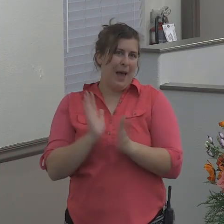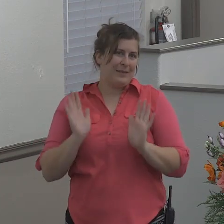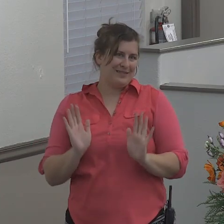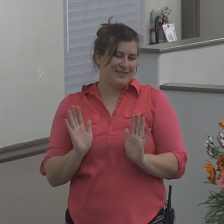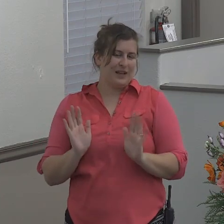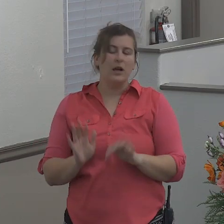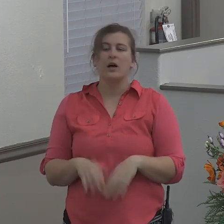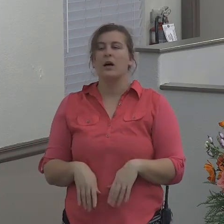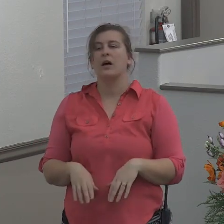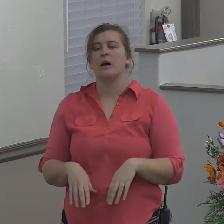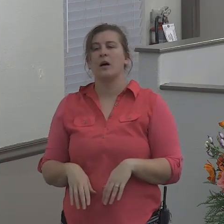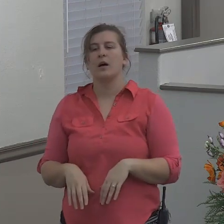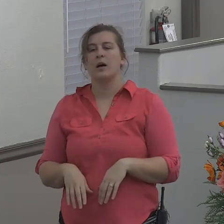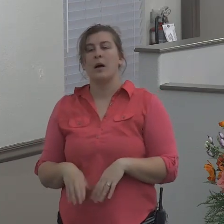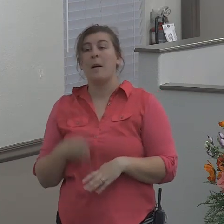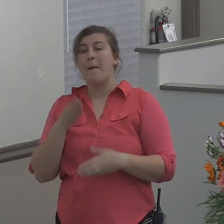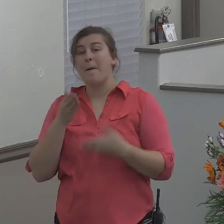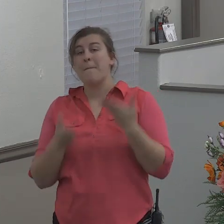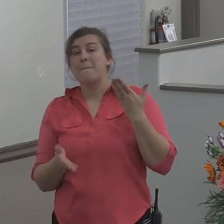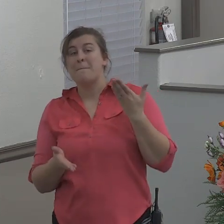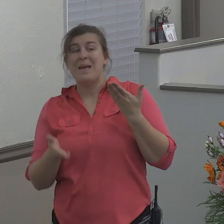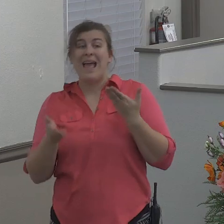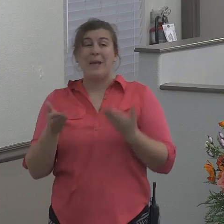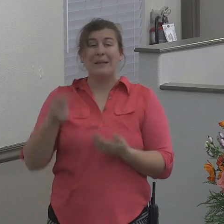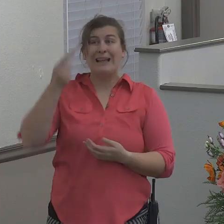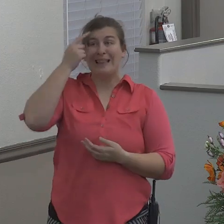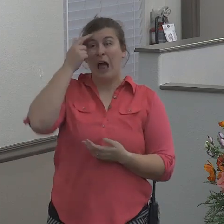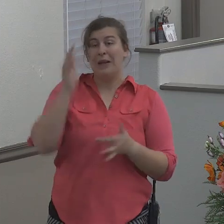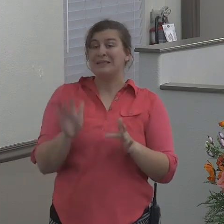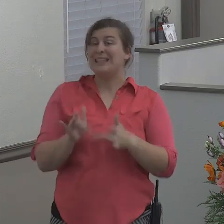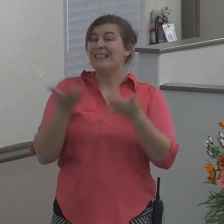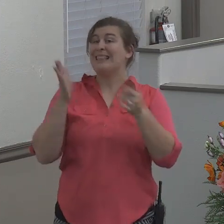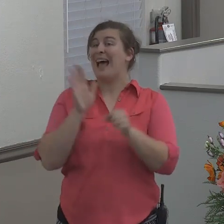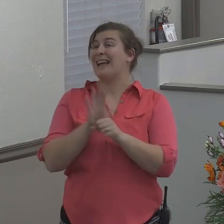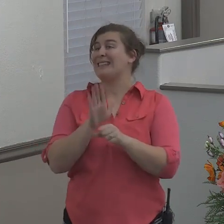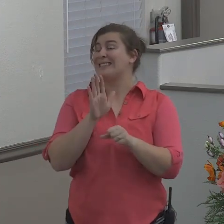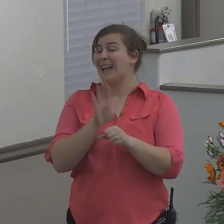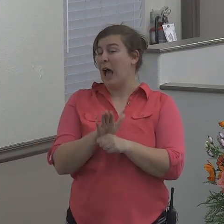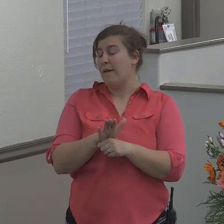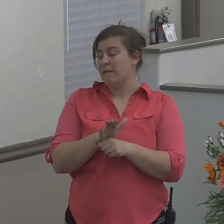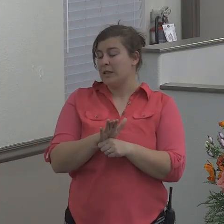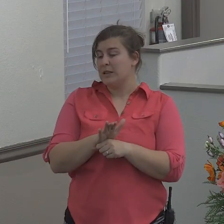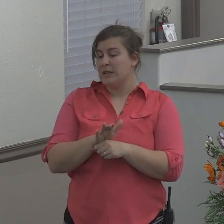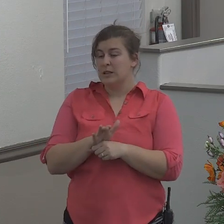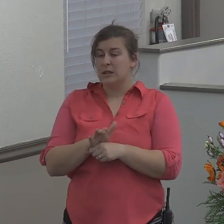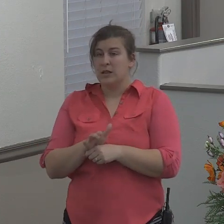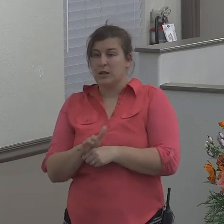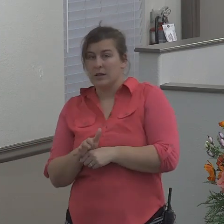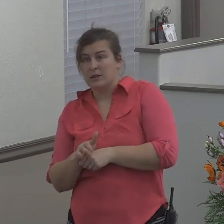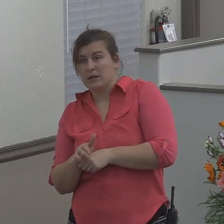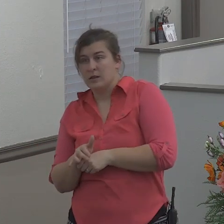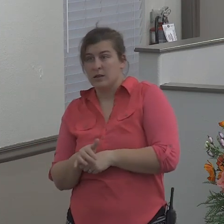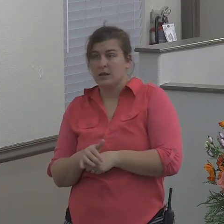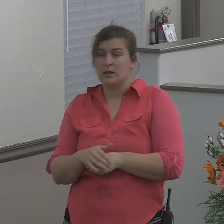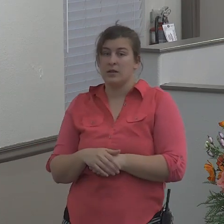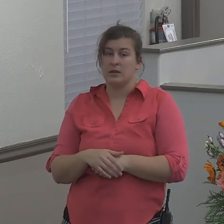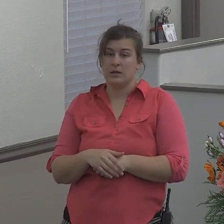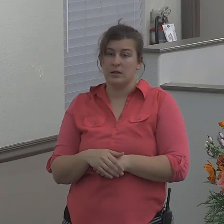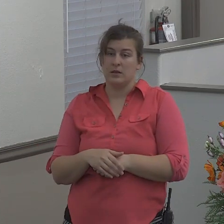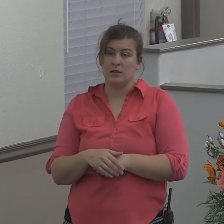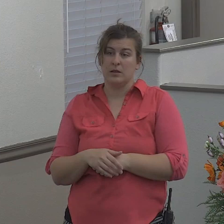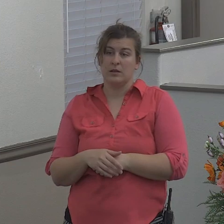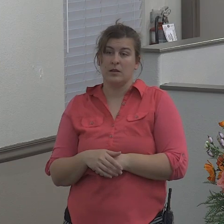tried to lighten up the ship to save everyone that if he told them to throw him overboard and they